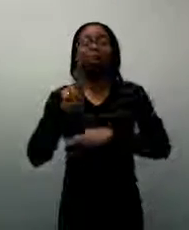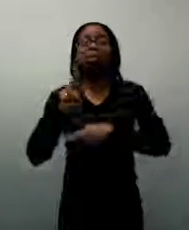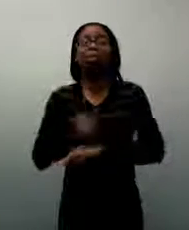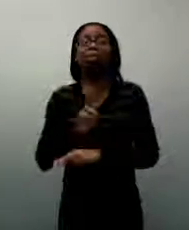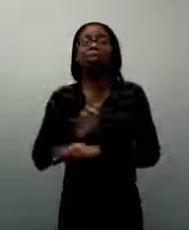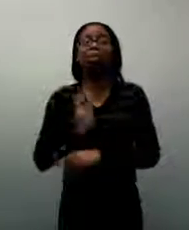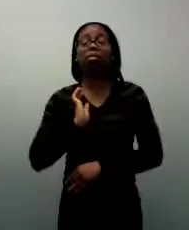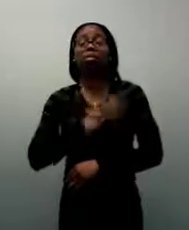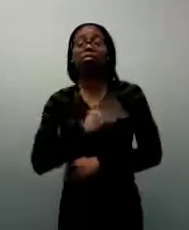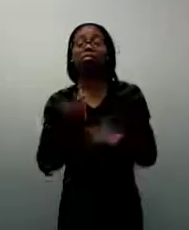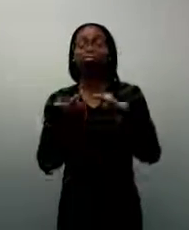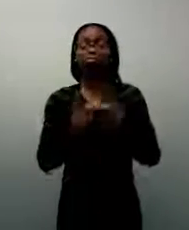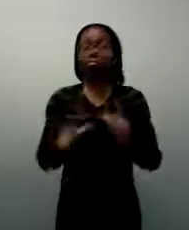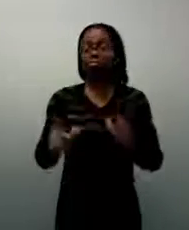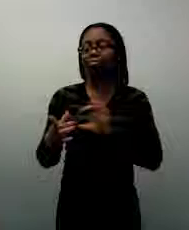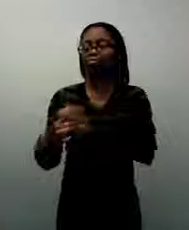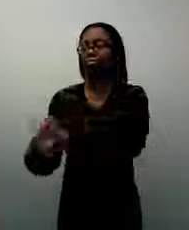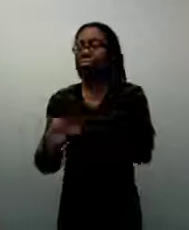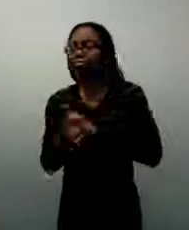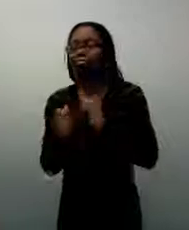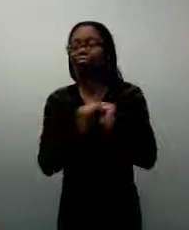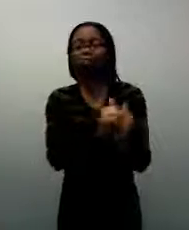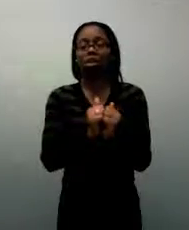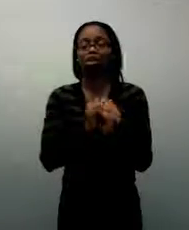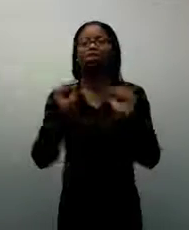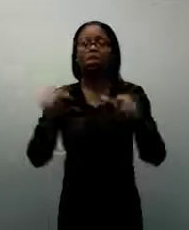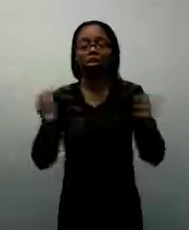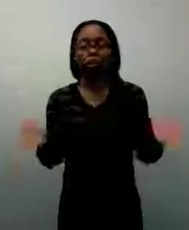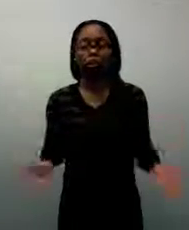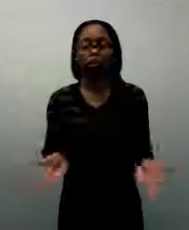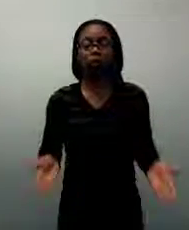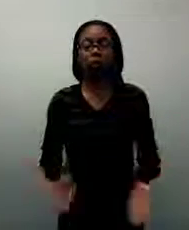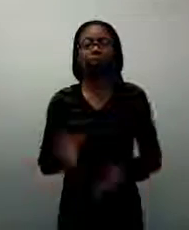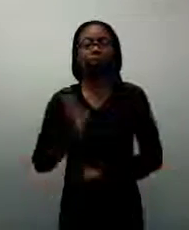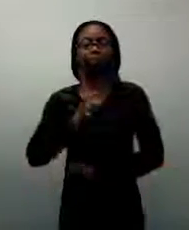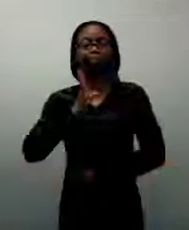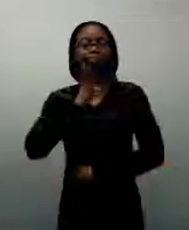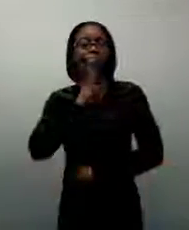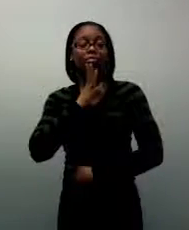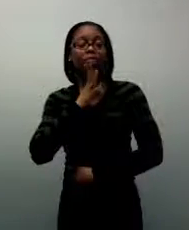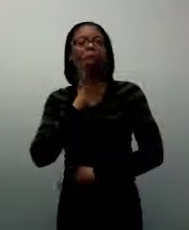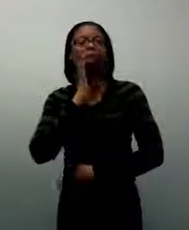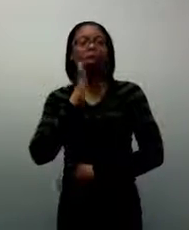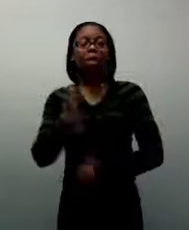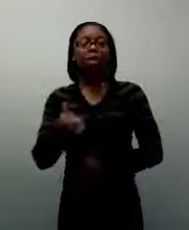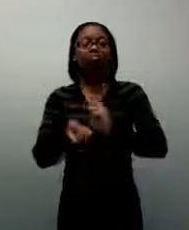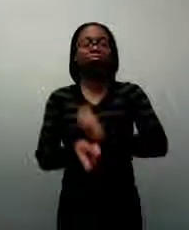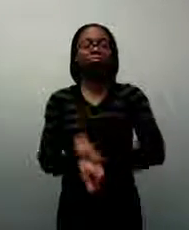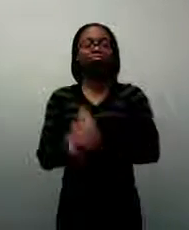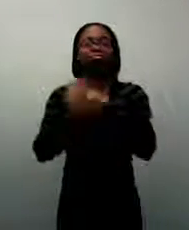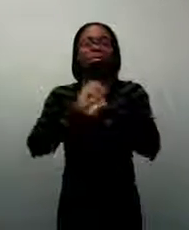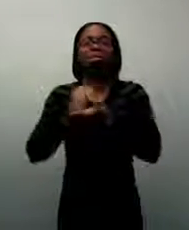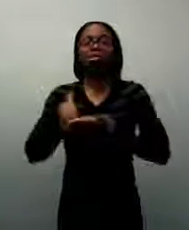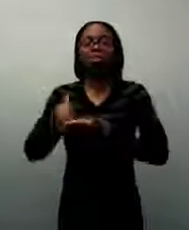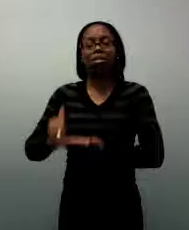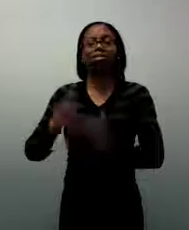with one another, we encourage them to begin speaking, which will in turn help them to be able to read in the future.